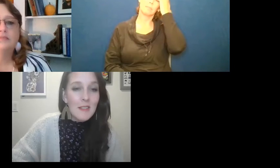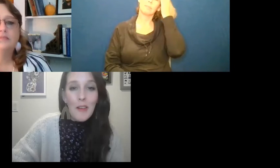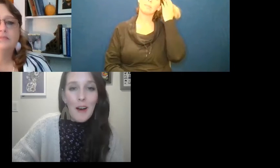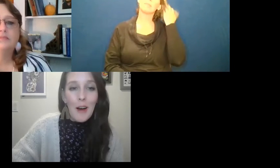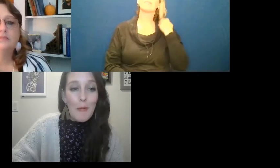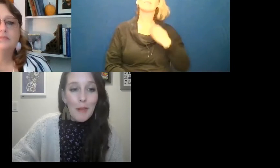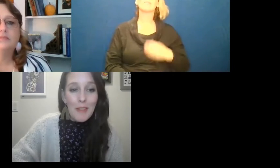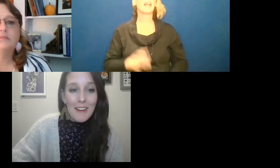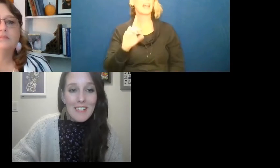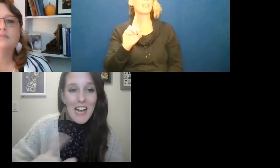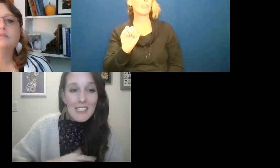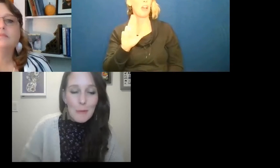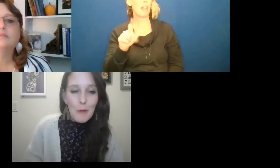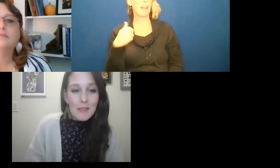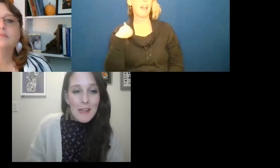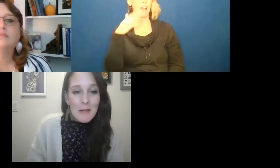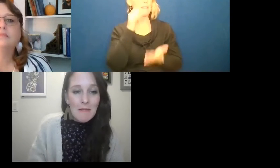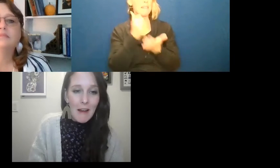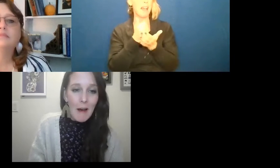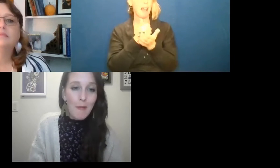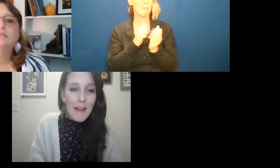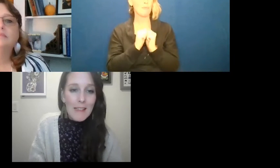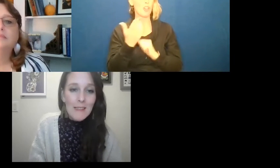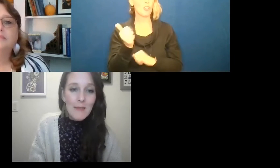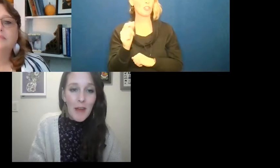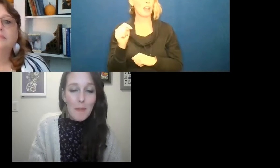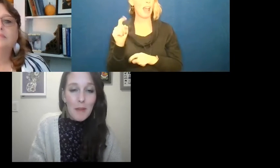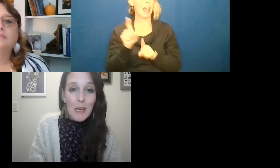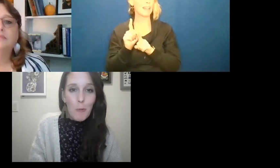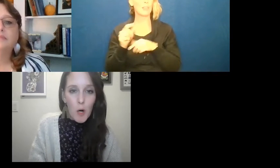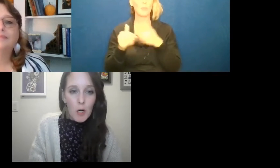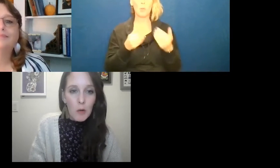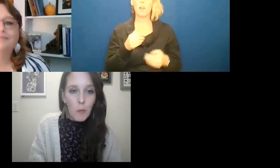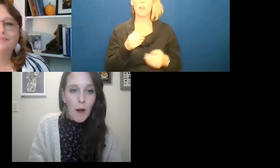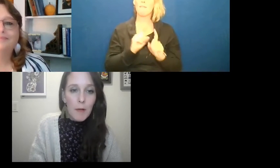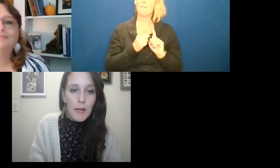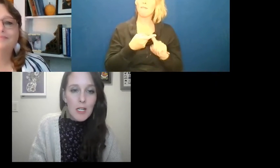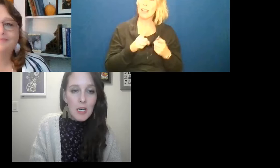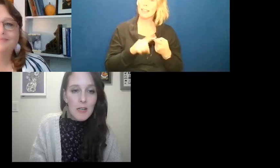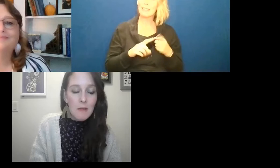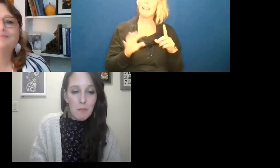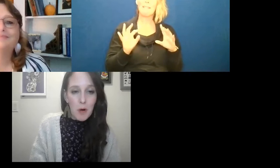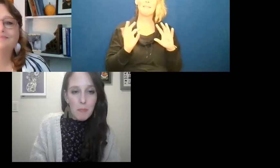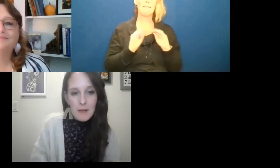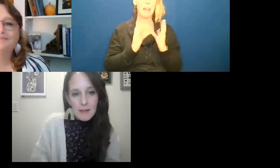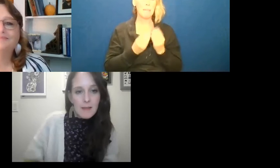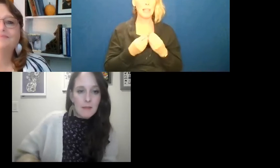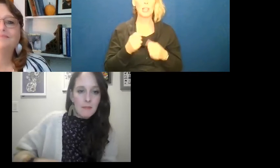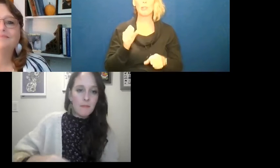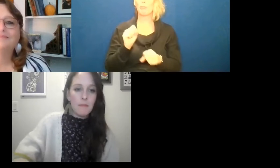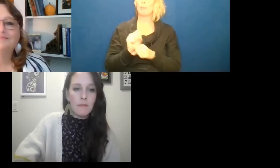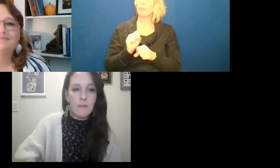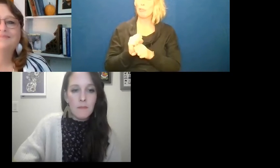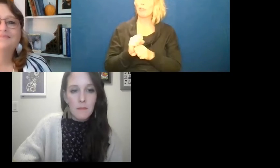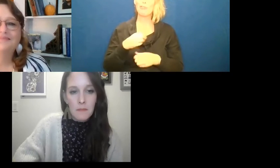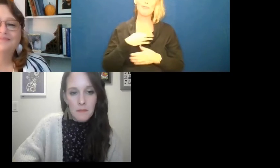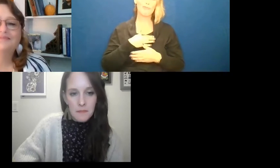And I'll help with the chat as it rolls in, friends, family, work, recreation, purpose.